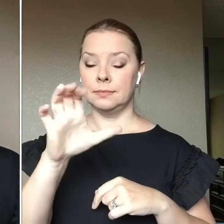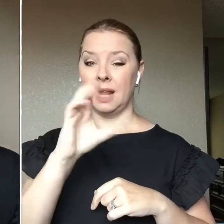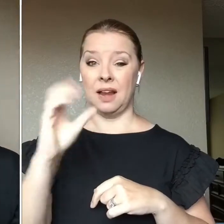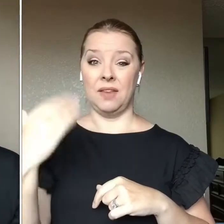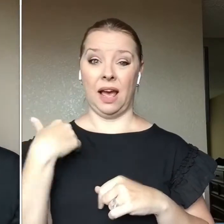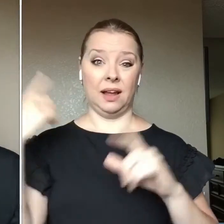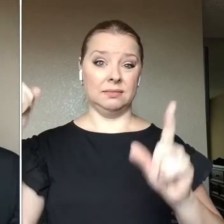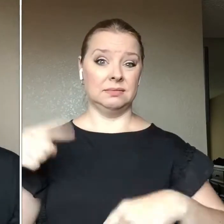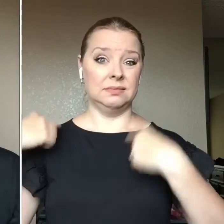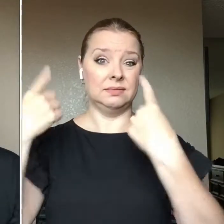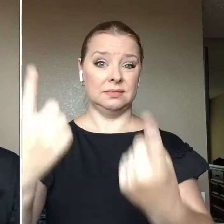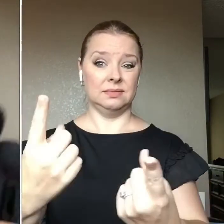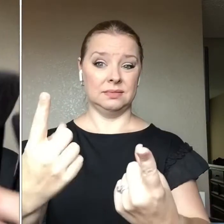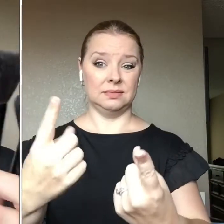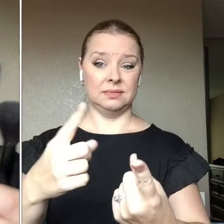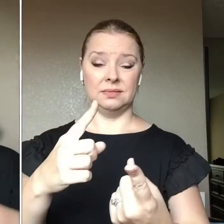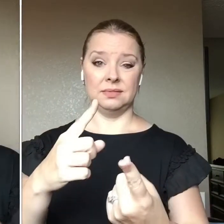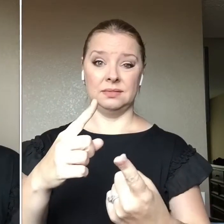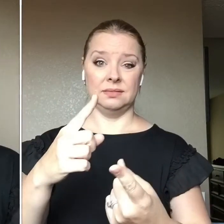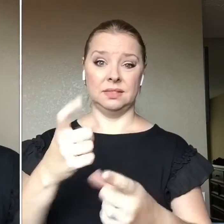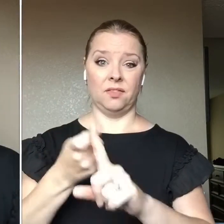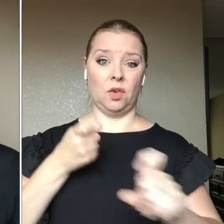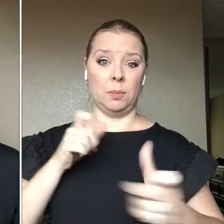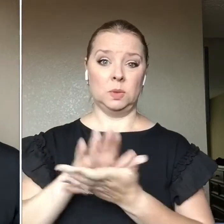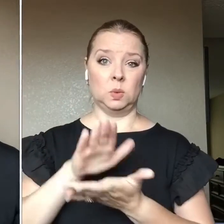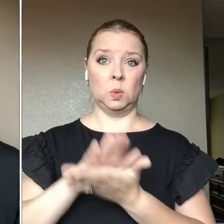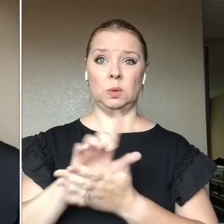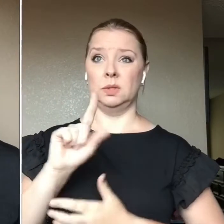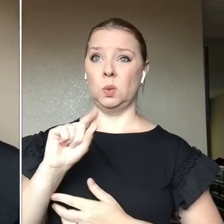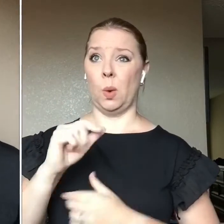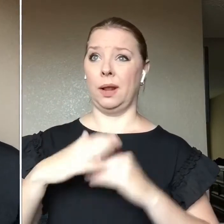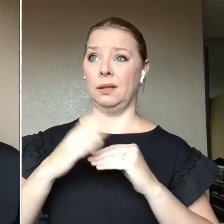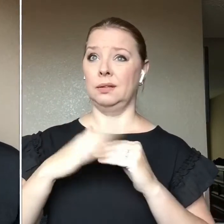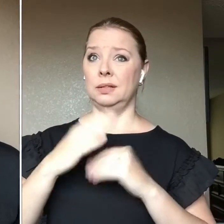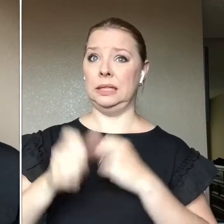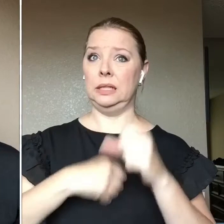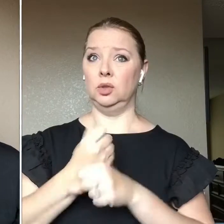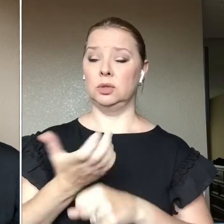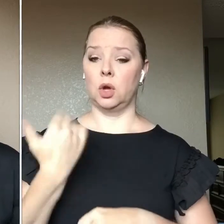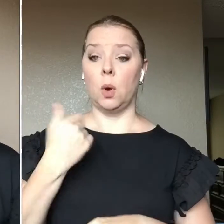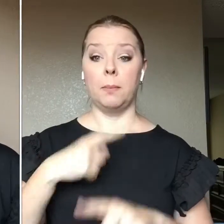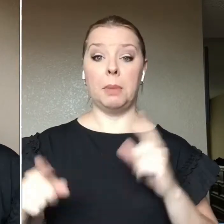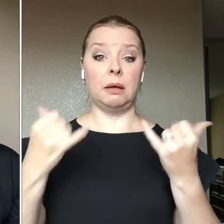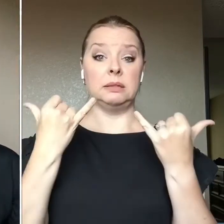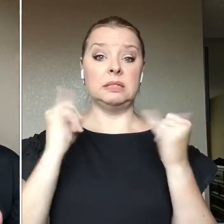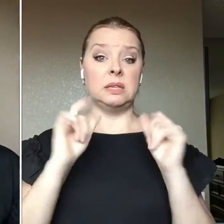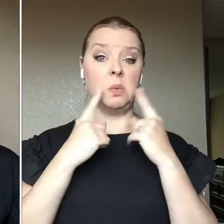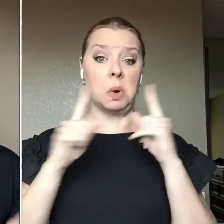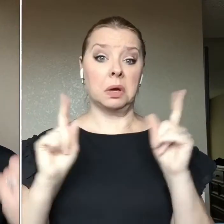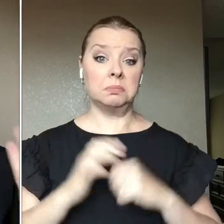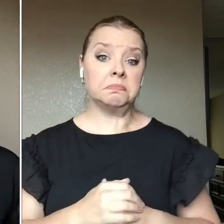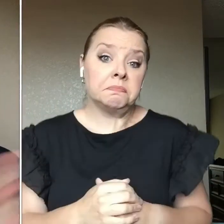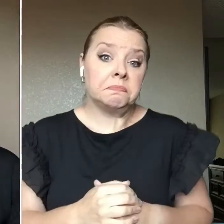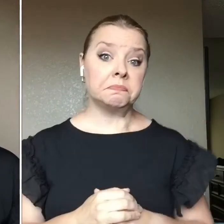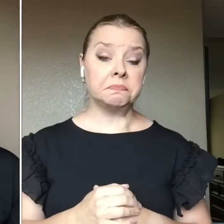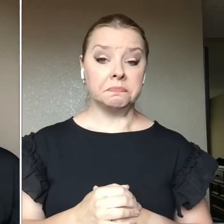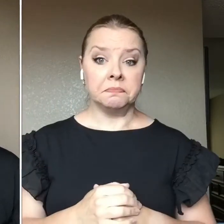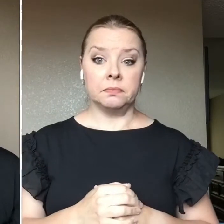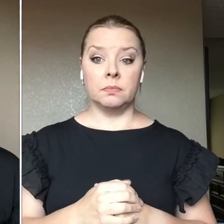in cosmetology school 20 something years ago, but they still do what I need them to do. So why not use them?